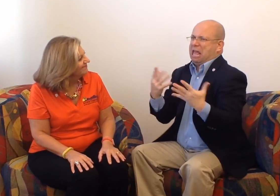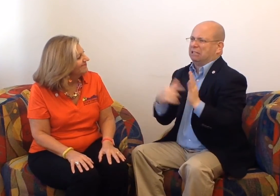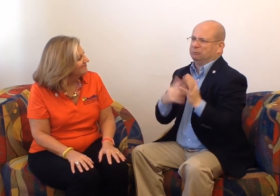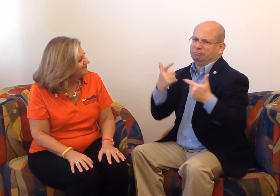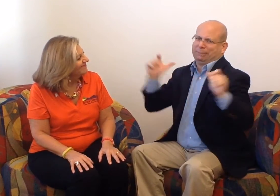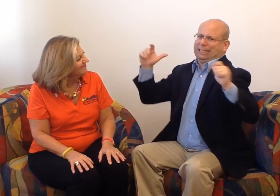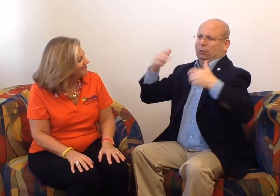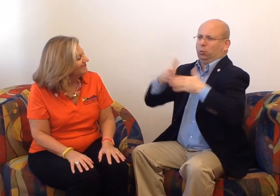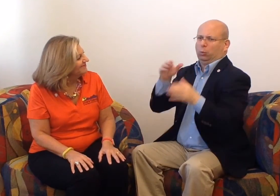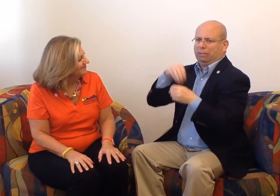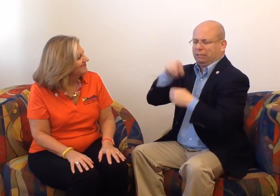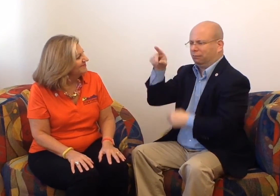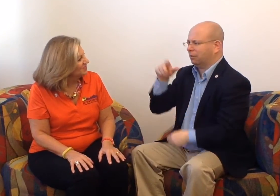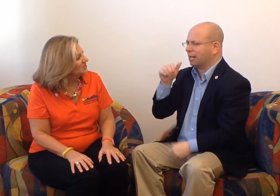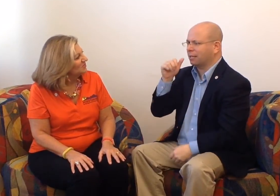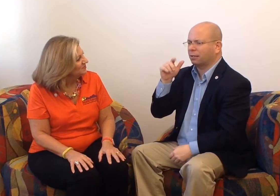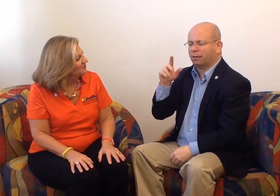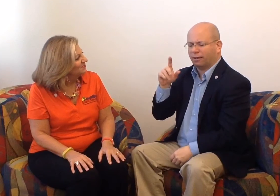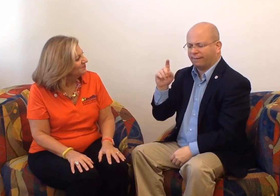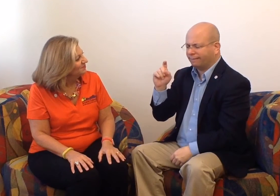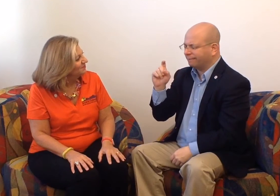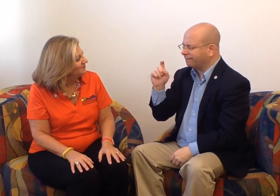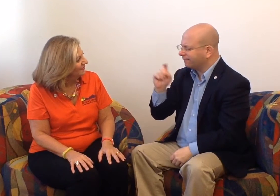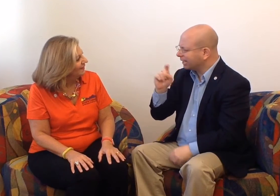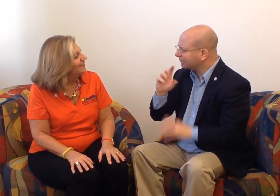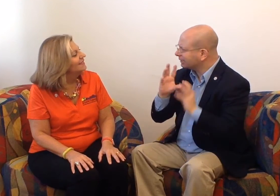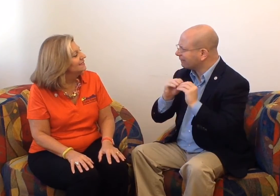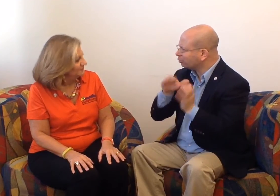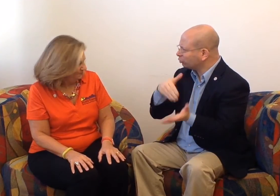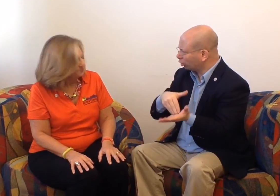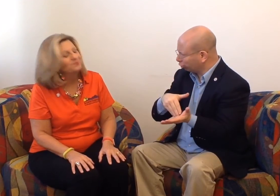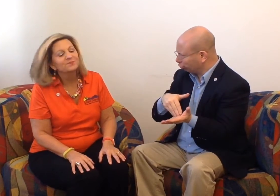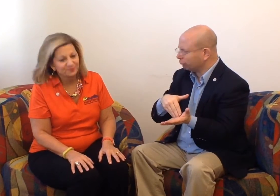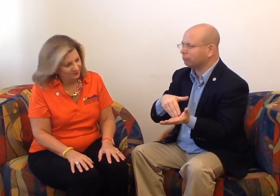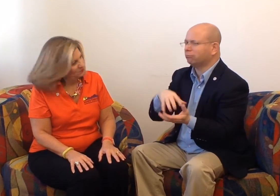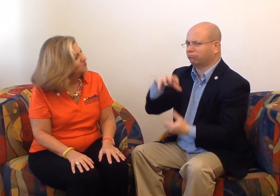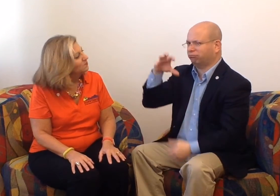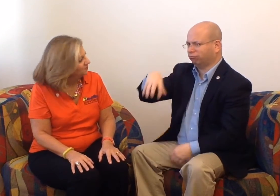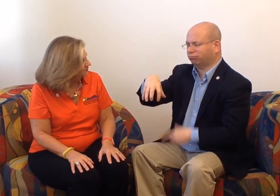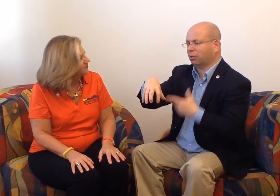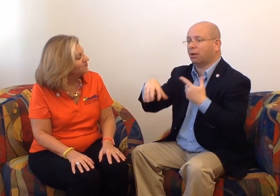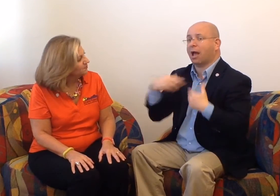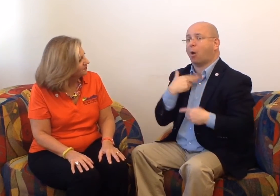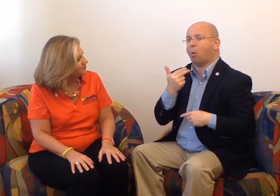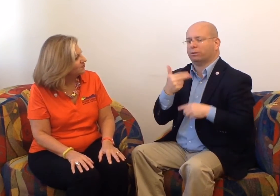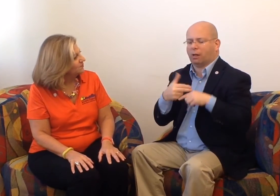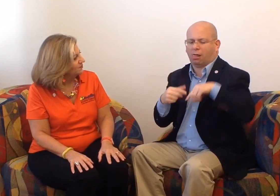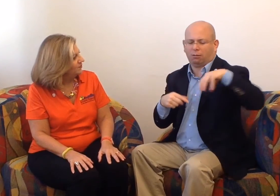Phoenix Convention Center, which is just one block away from the conference hotel, the Renaissance by Marriott.